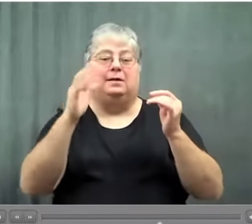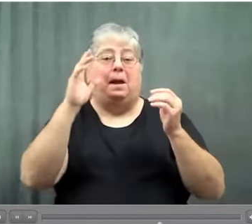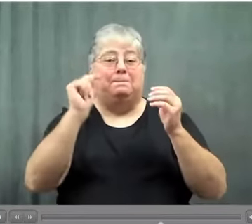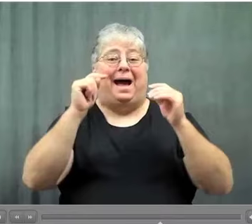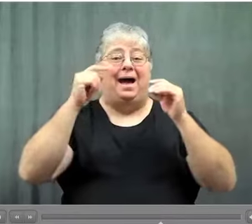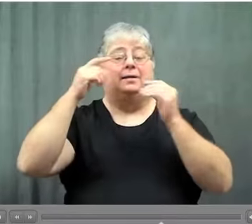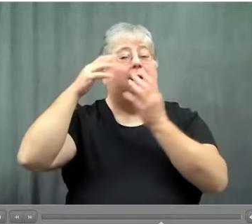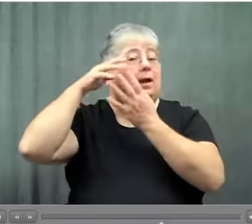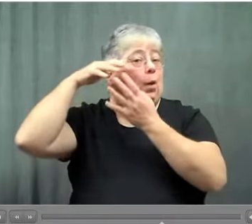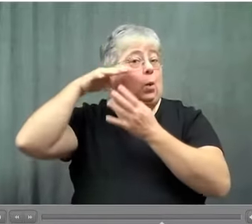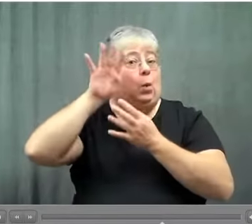or anything.